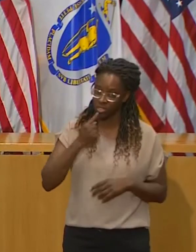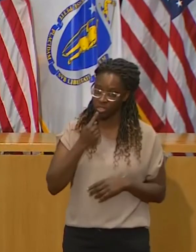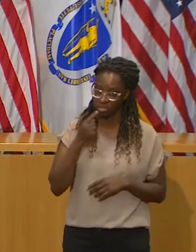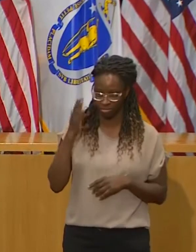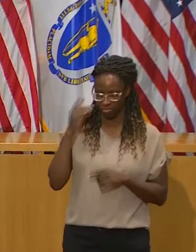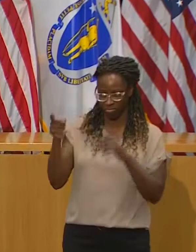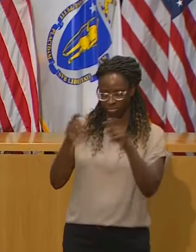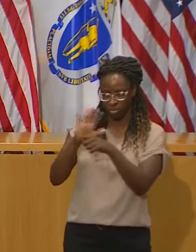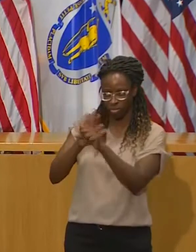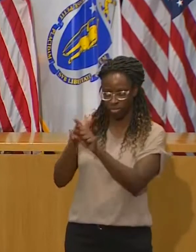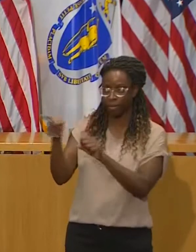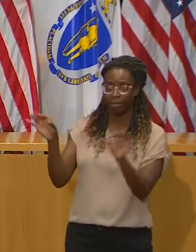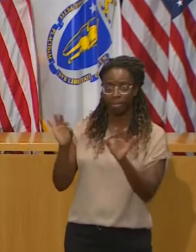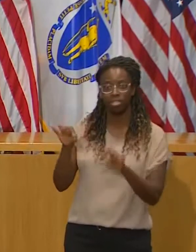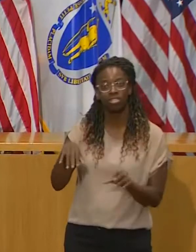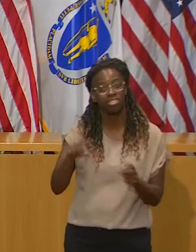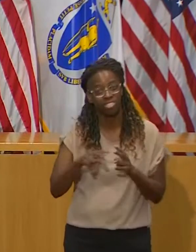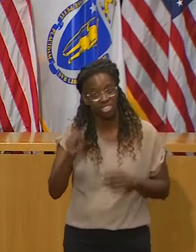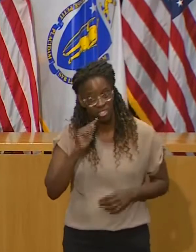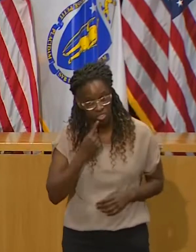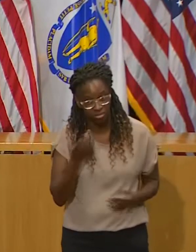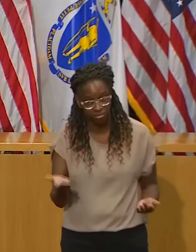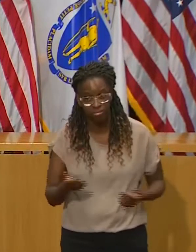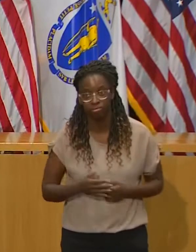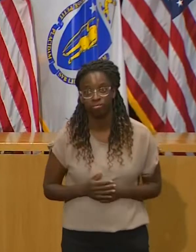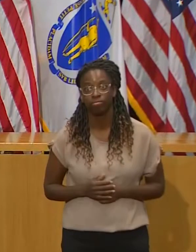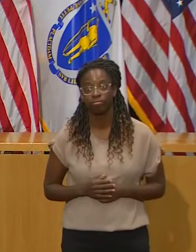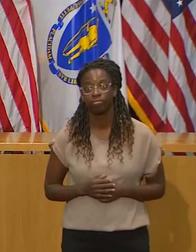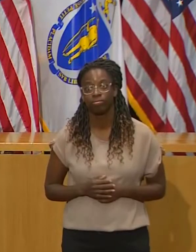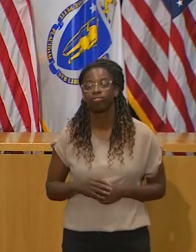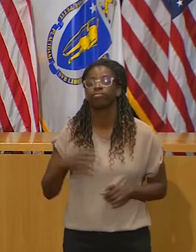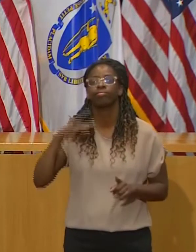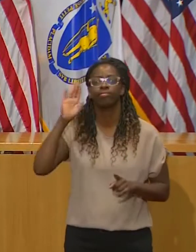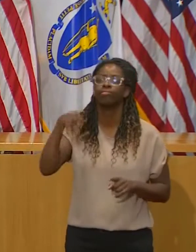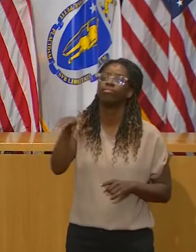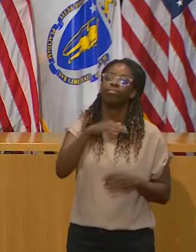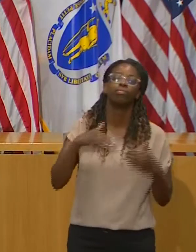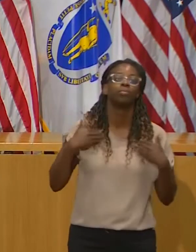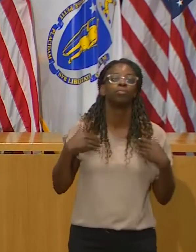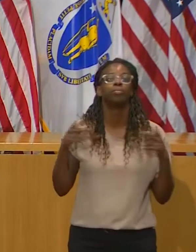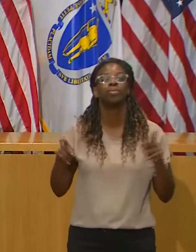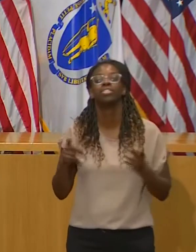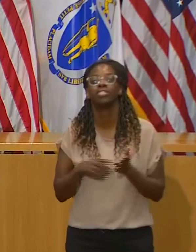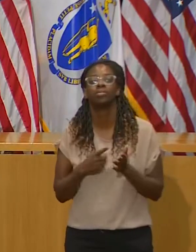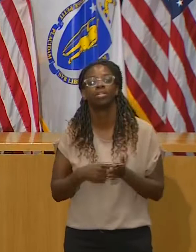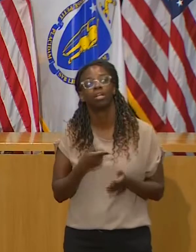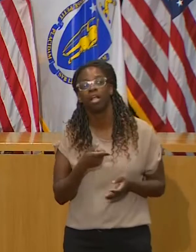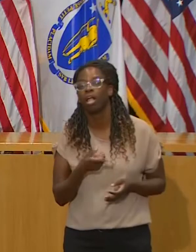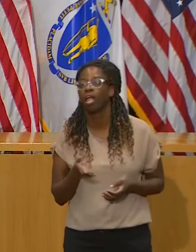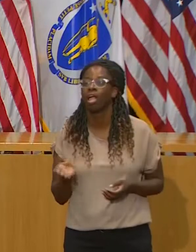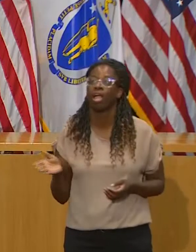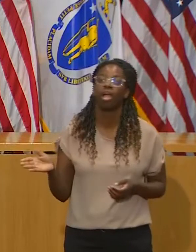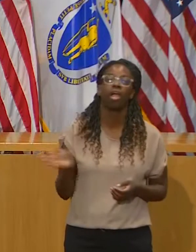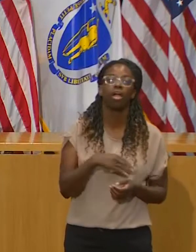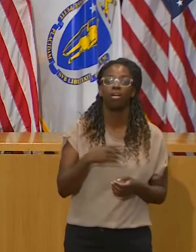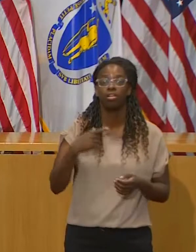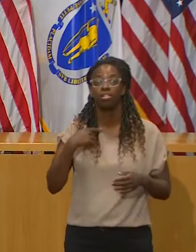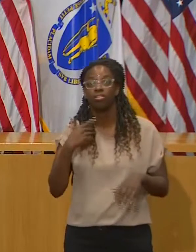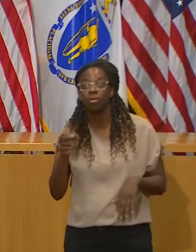We get the fact that for many young people, they have mild symptoms or in some cases, no symptoms at all.